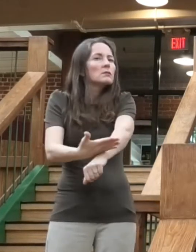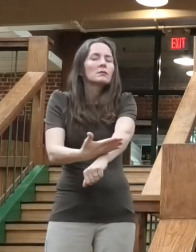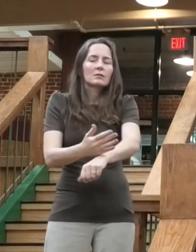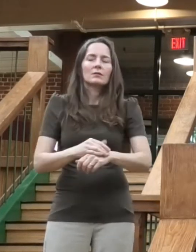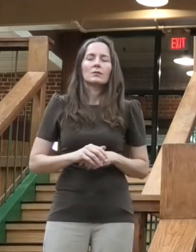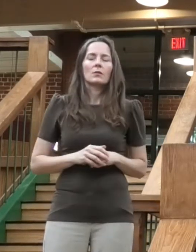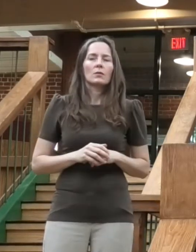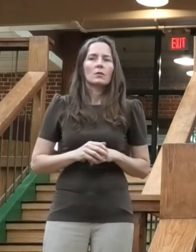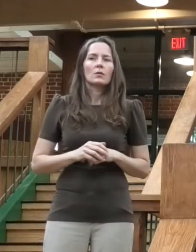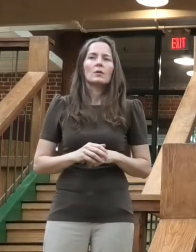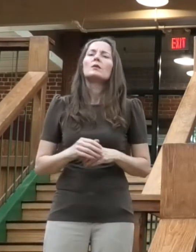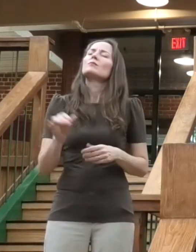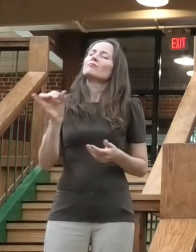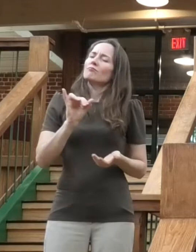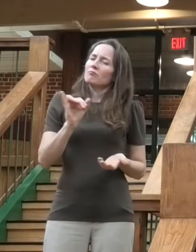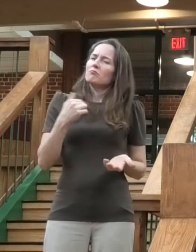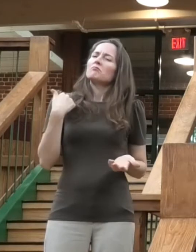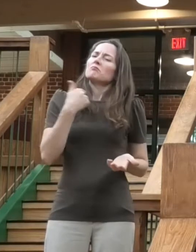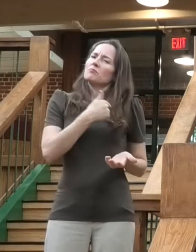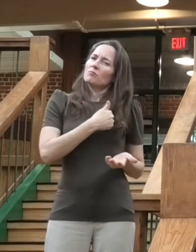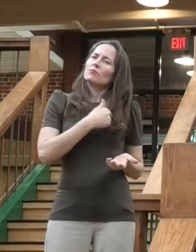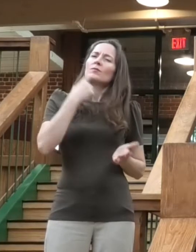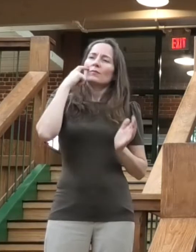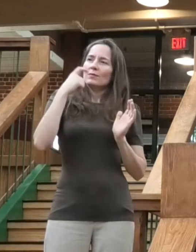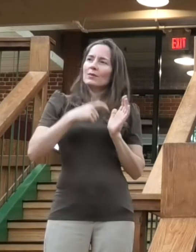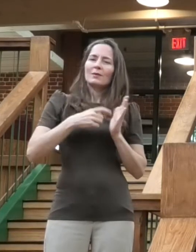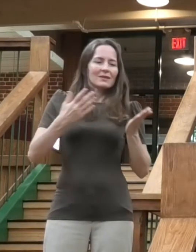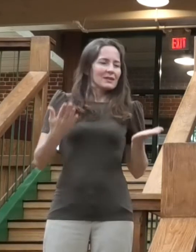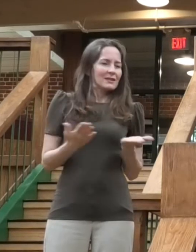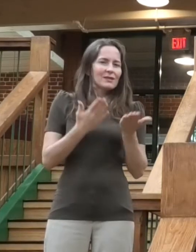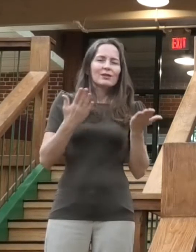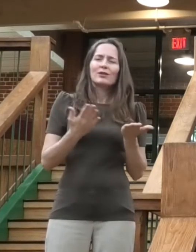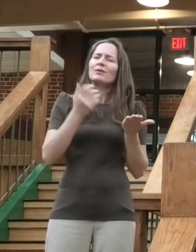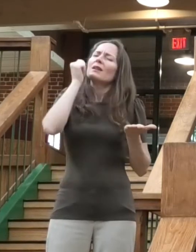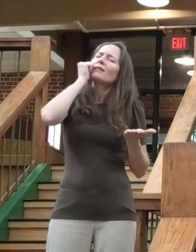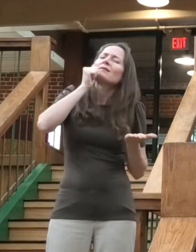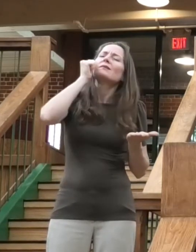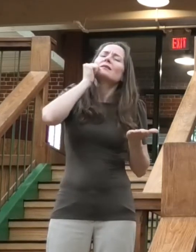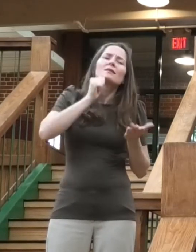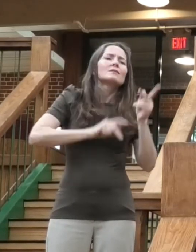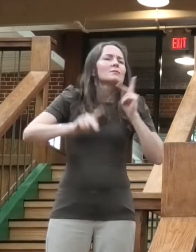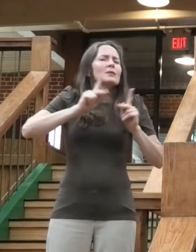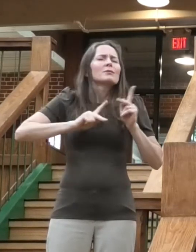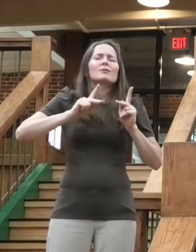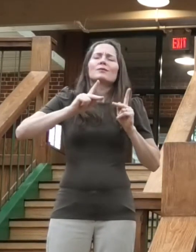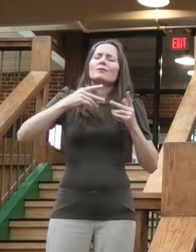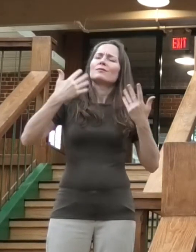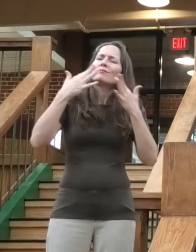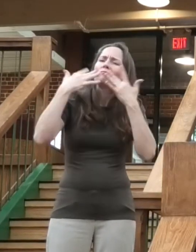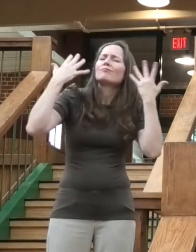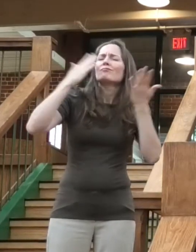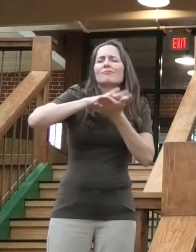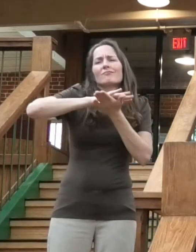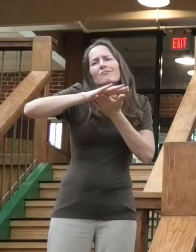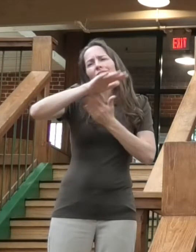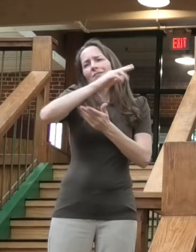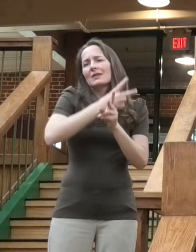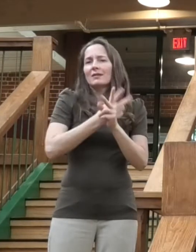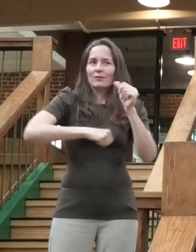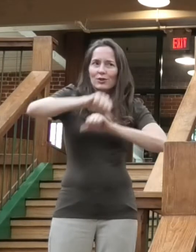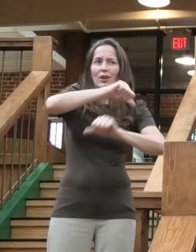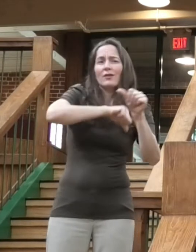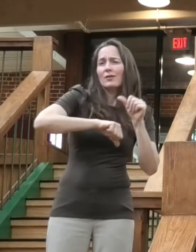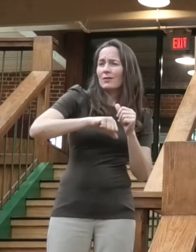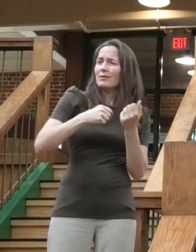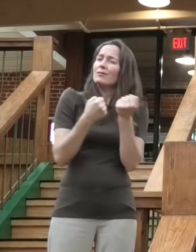kindness and the support that I see for others around our county. People are still